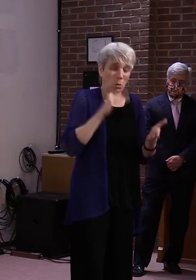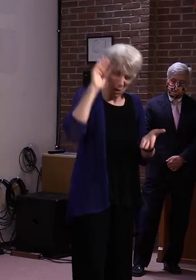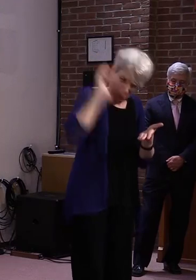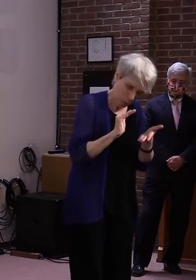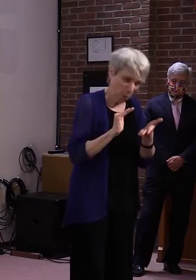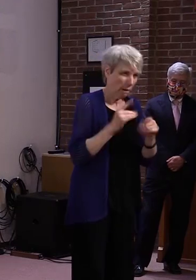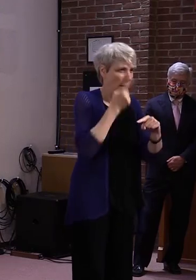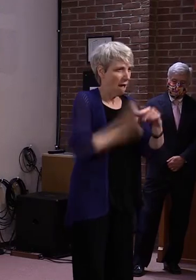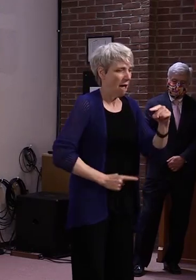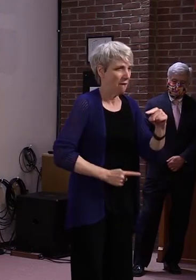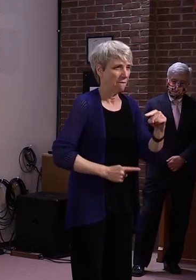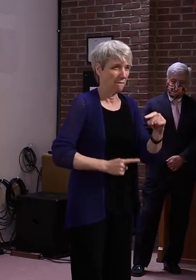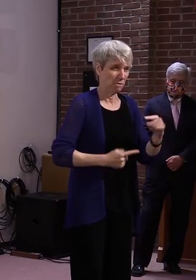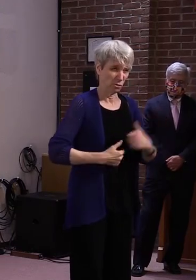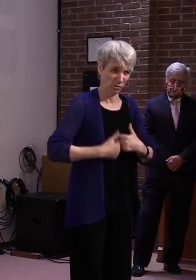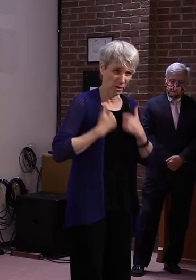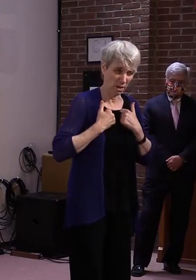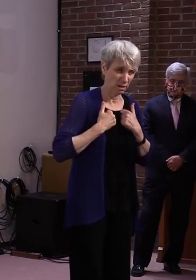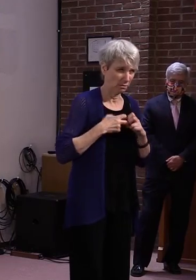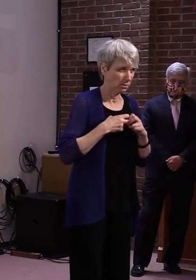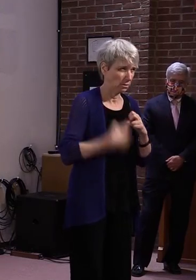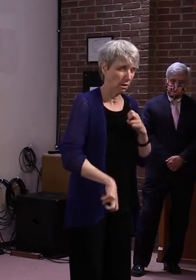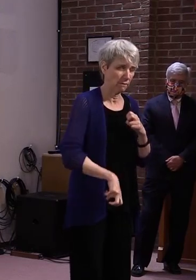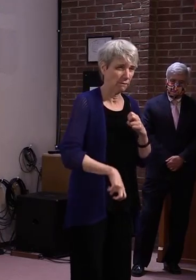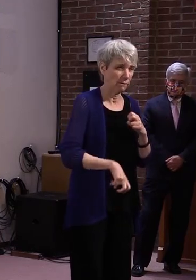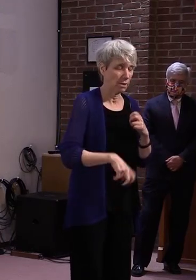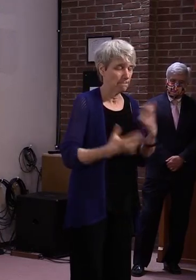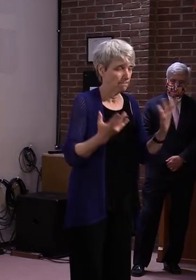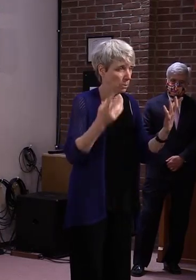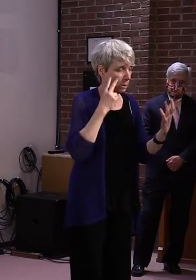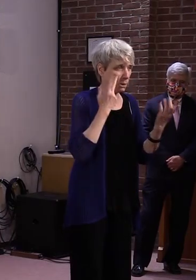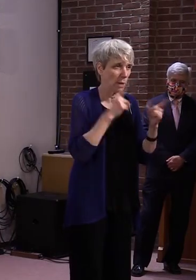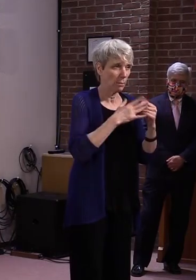we as we start this process. Thanks.